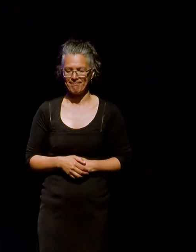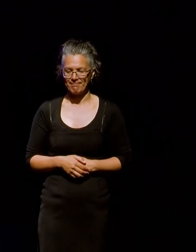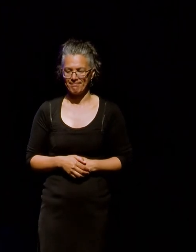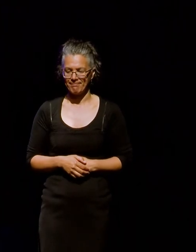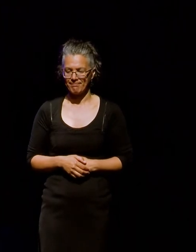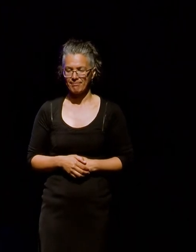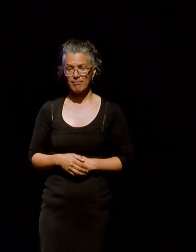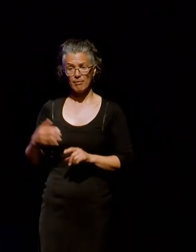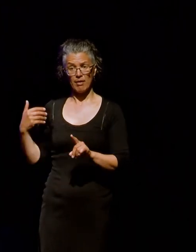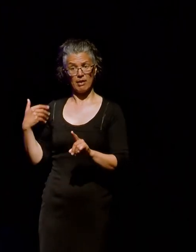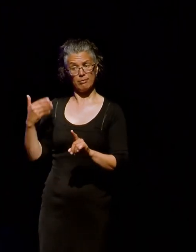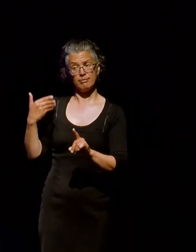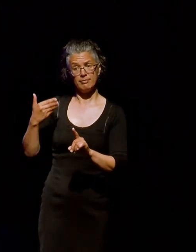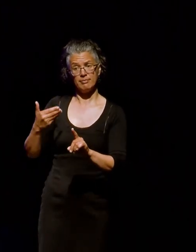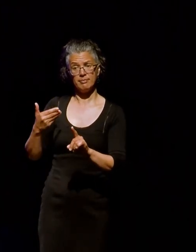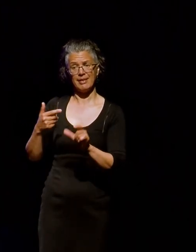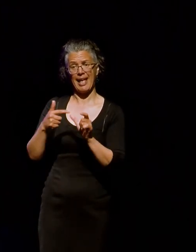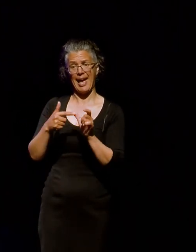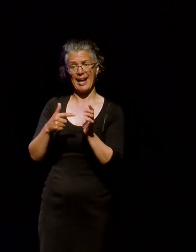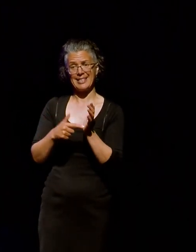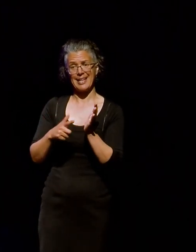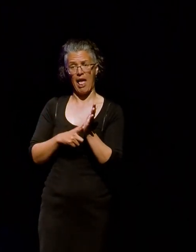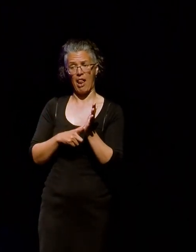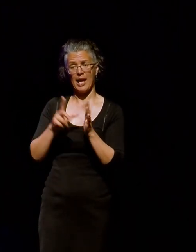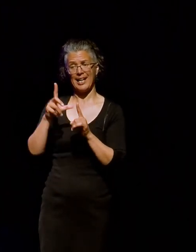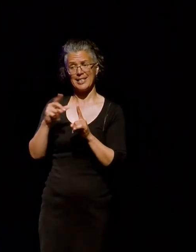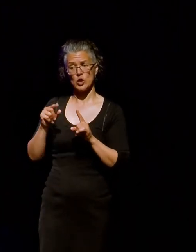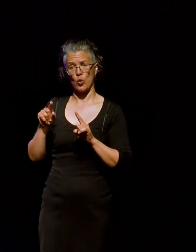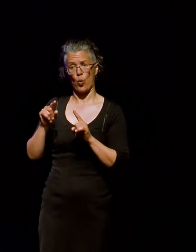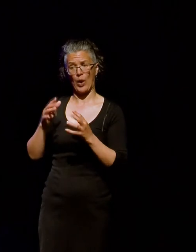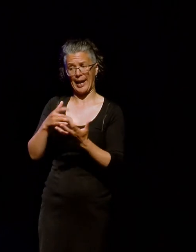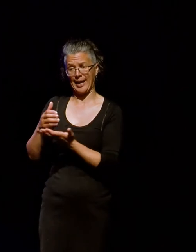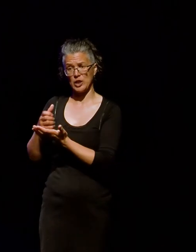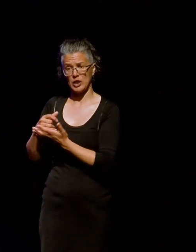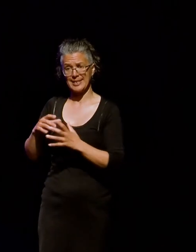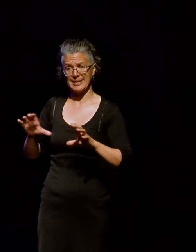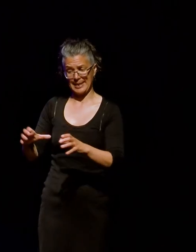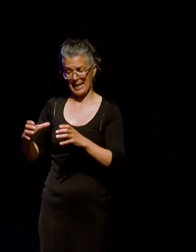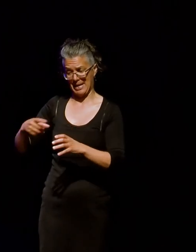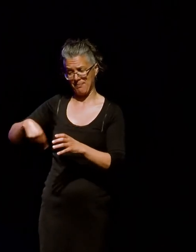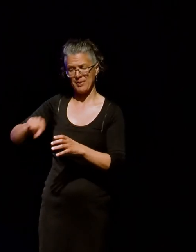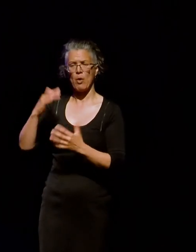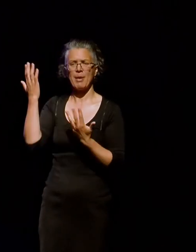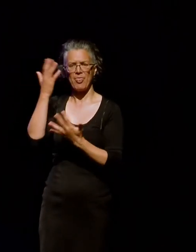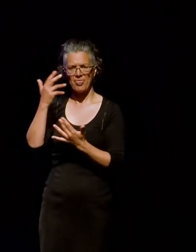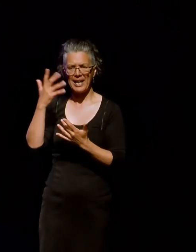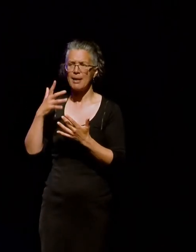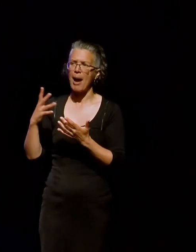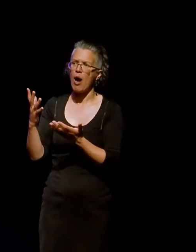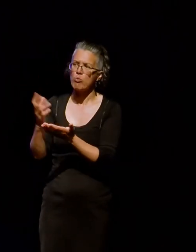the ATL digital collections team has been thinking about digital collecting and preservation activities.